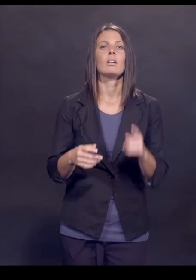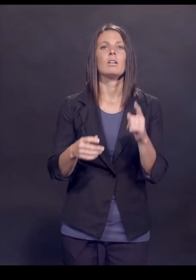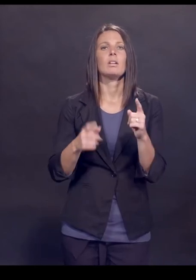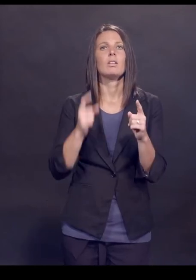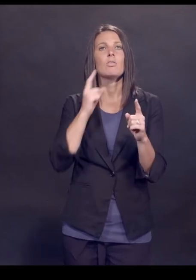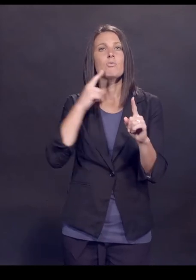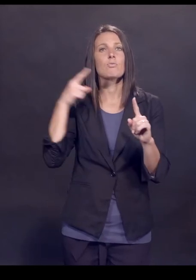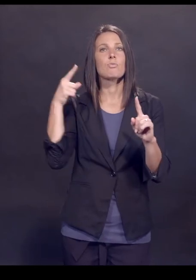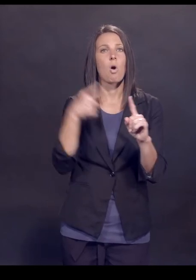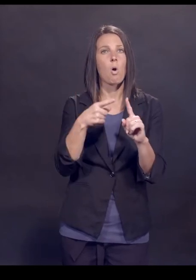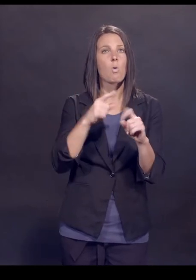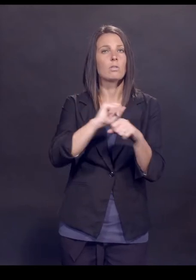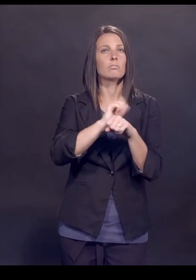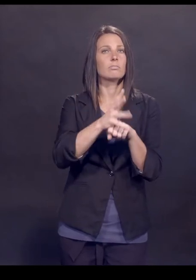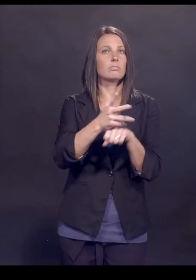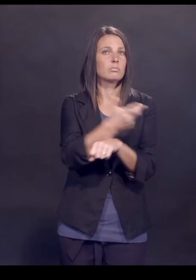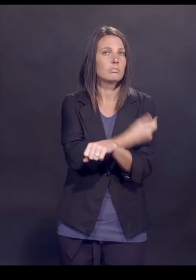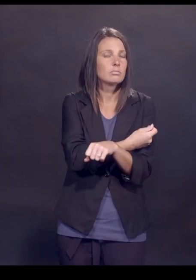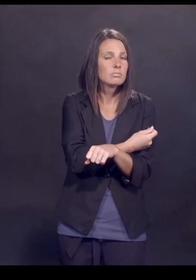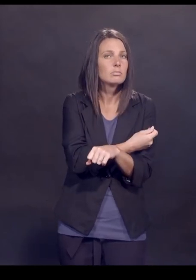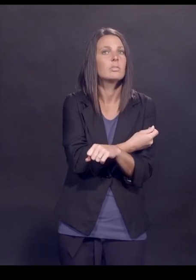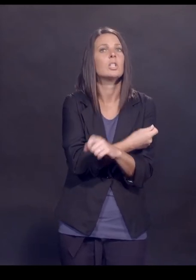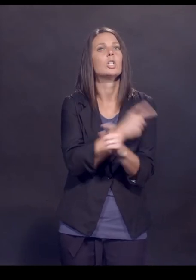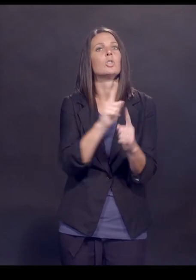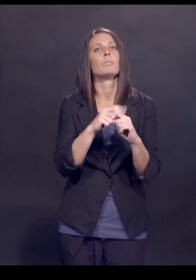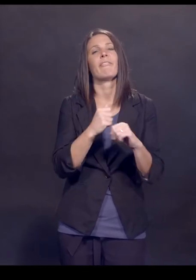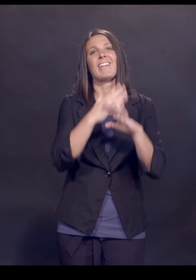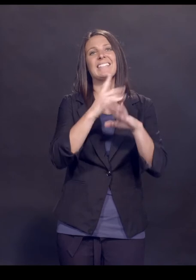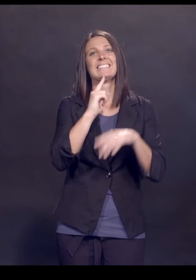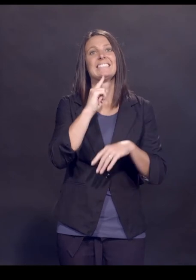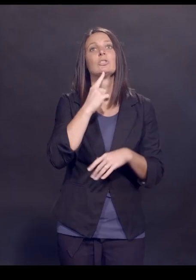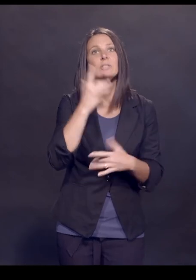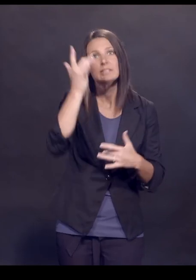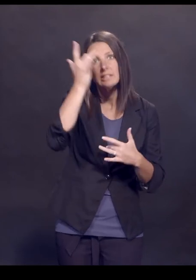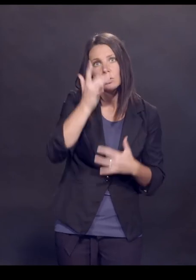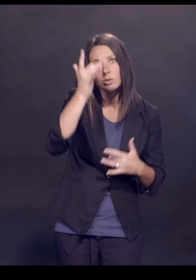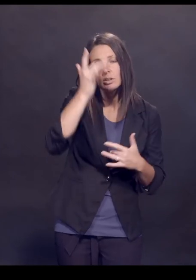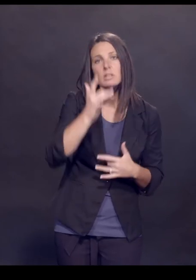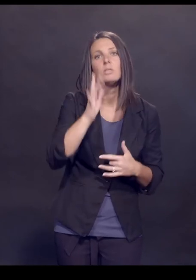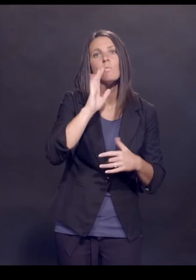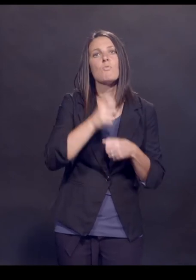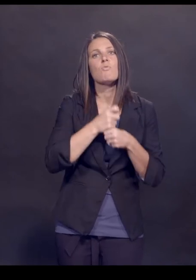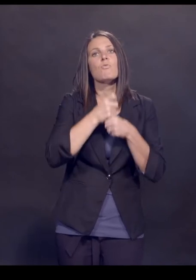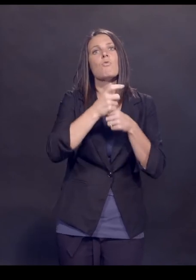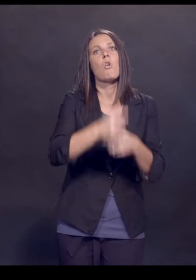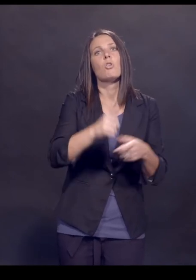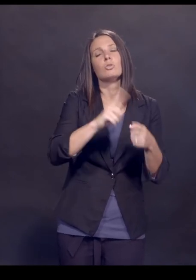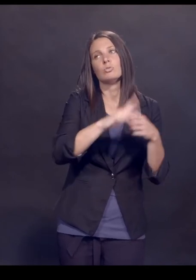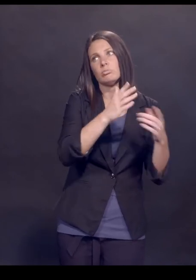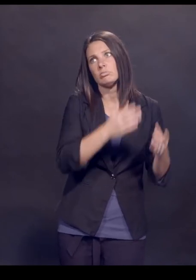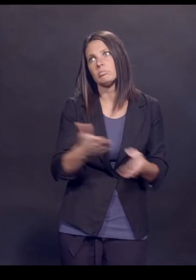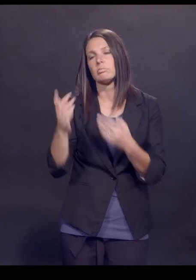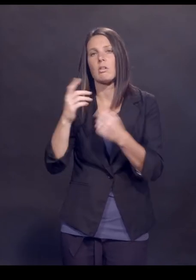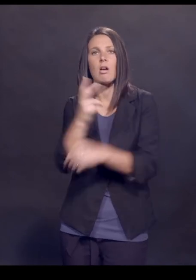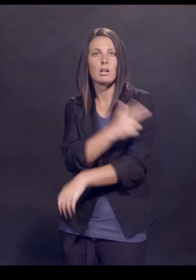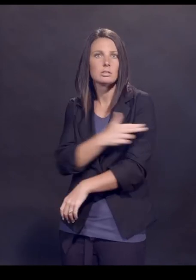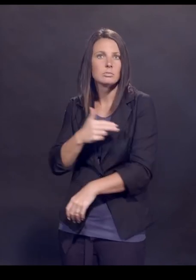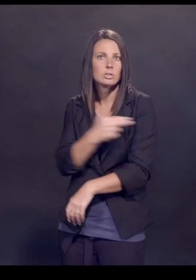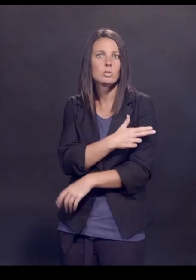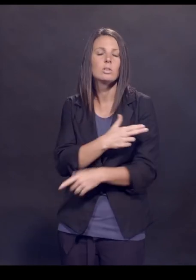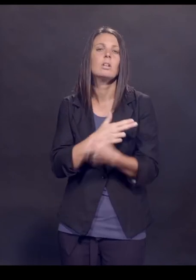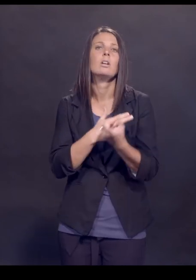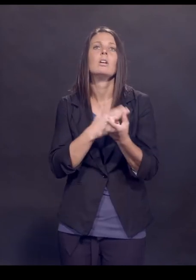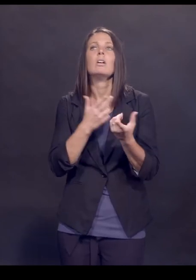the SARS-CoV-2 vaccine, the COVID vaccine, is to prevent serious illness, the kind of illness that causes you to have to seek medical attention, have to go to the